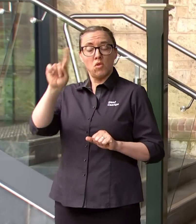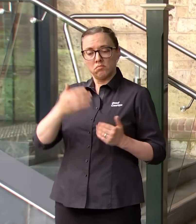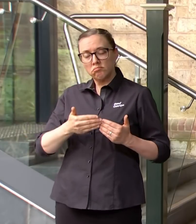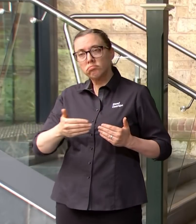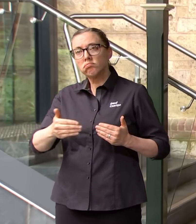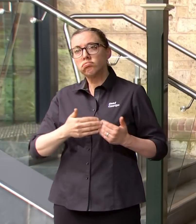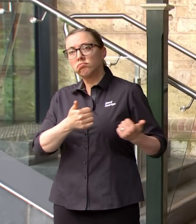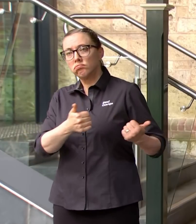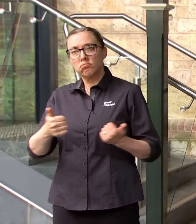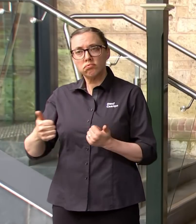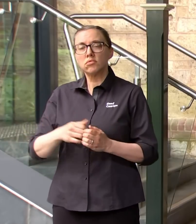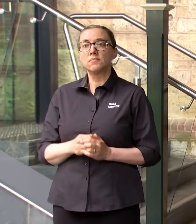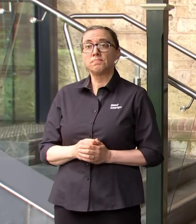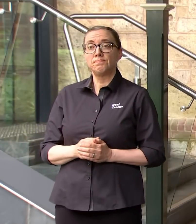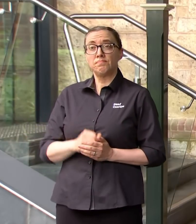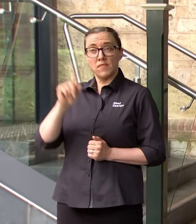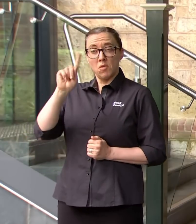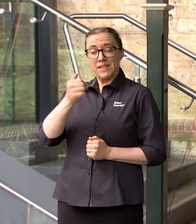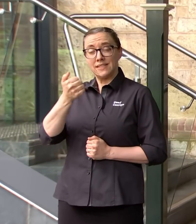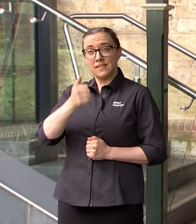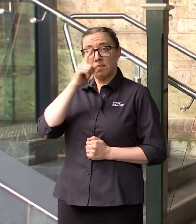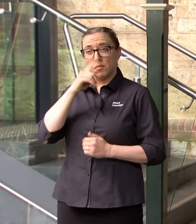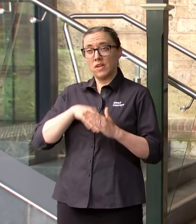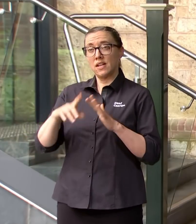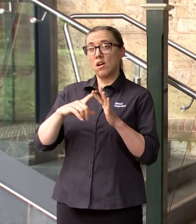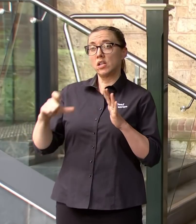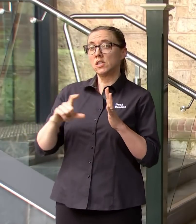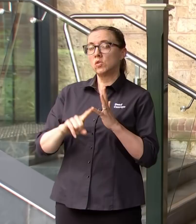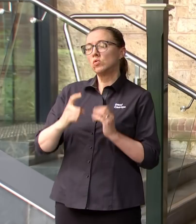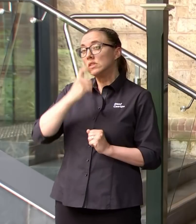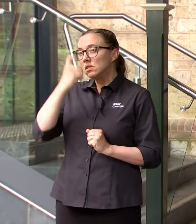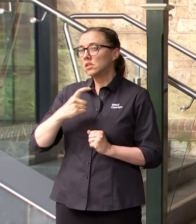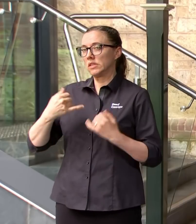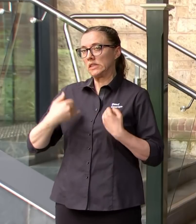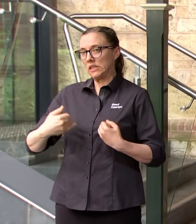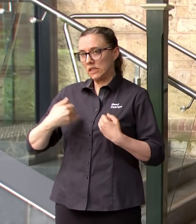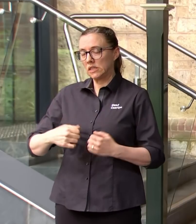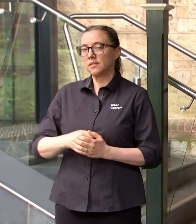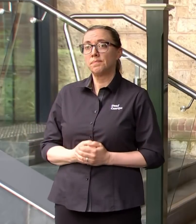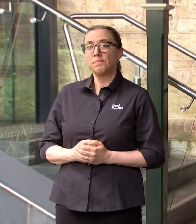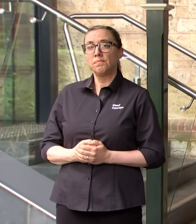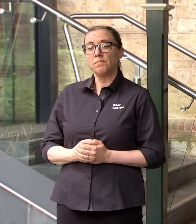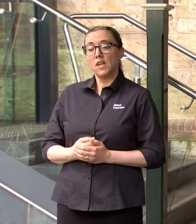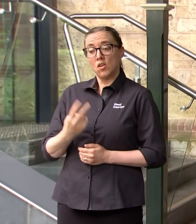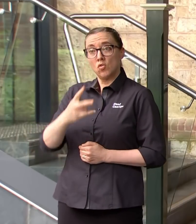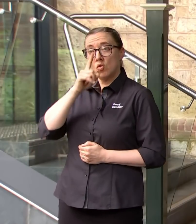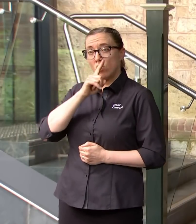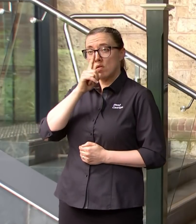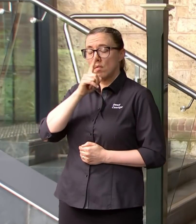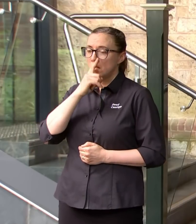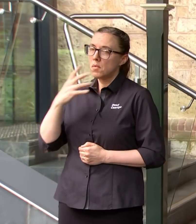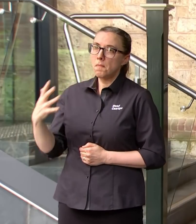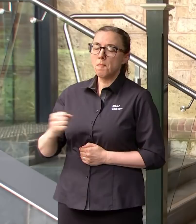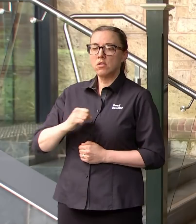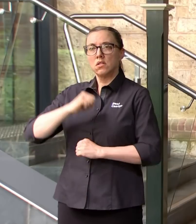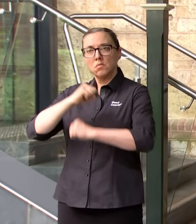We maintain 16 people in ICU but we now have two of those people who are on ventilators.